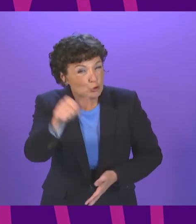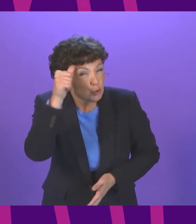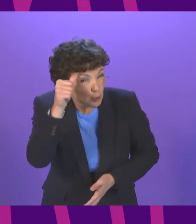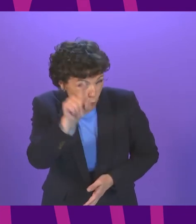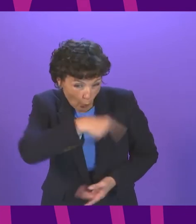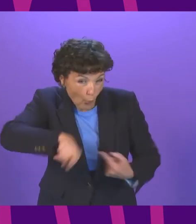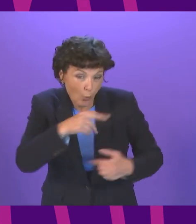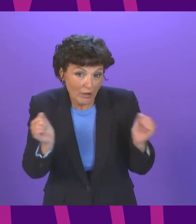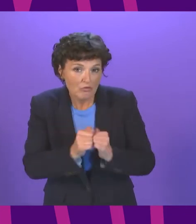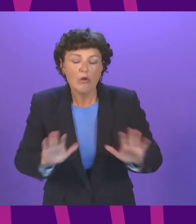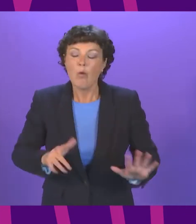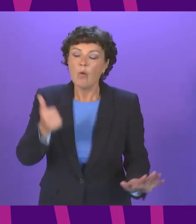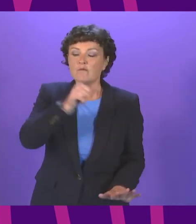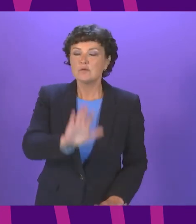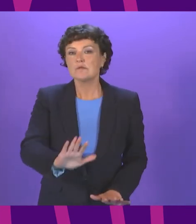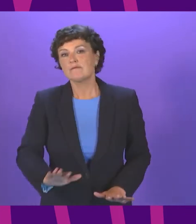agreed to thank you